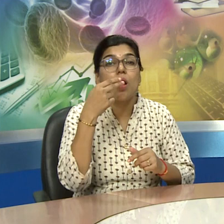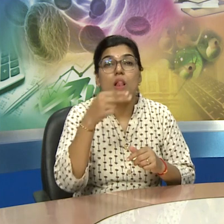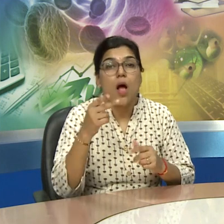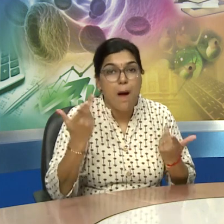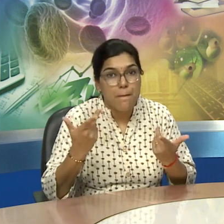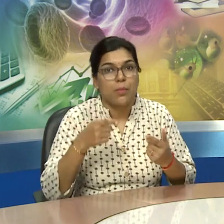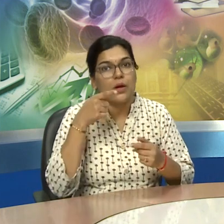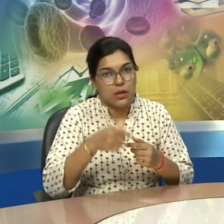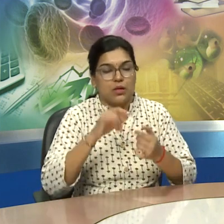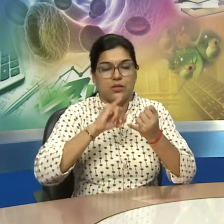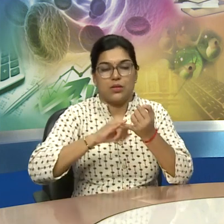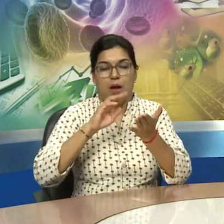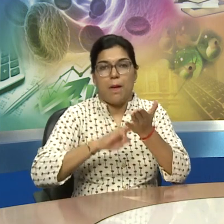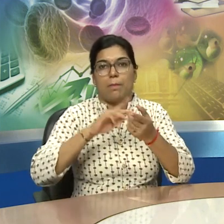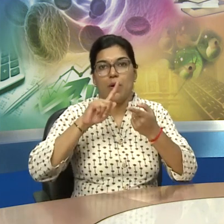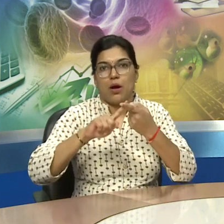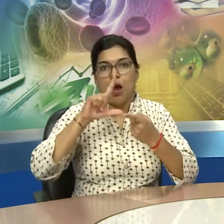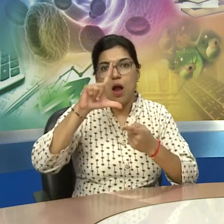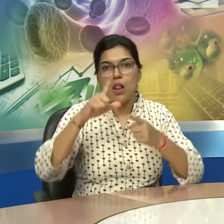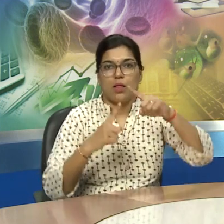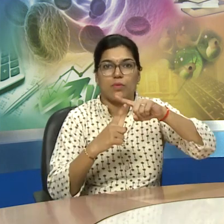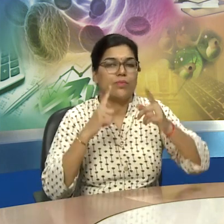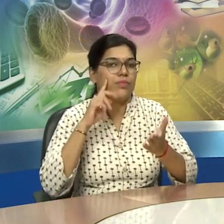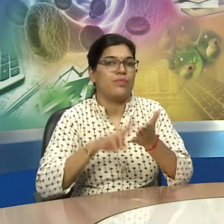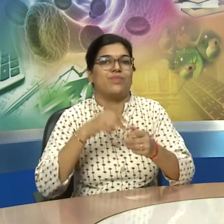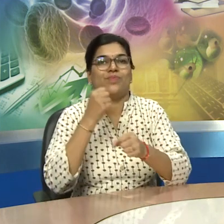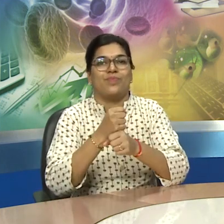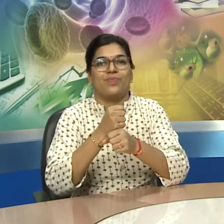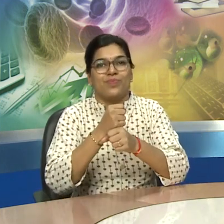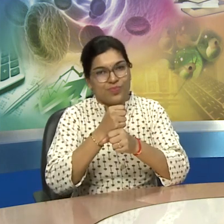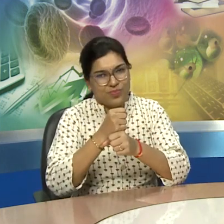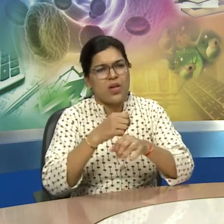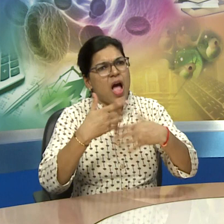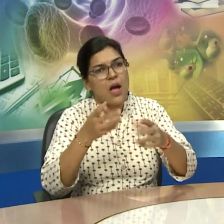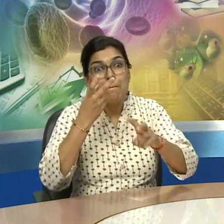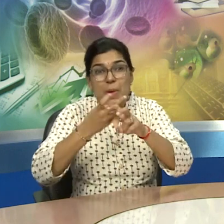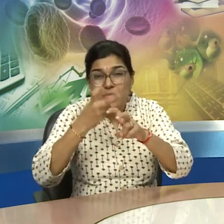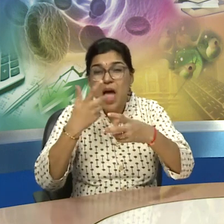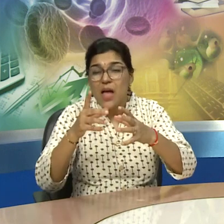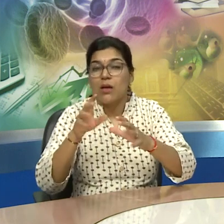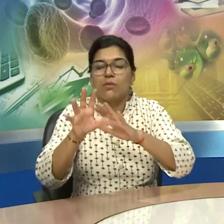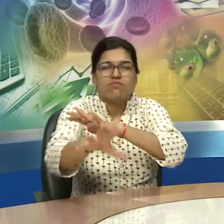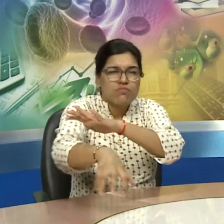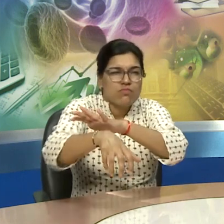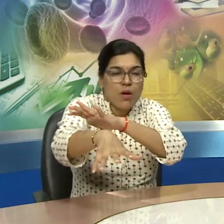and metal bearing ores buried in the rocks and this process of